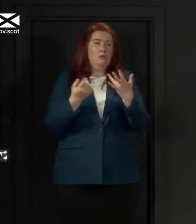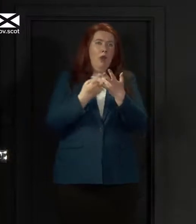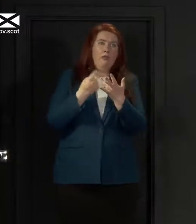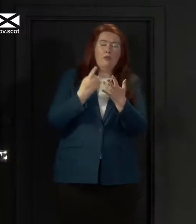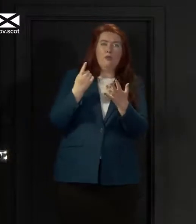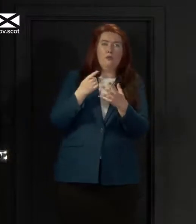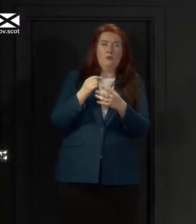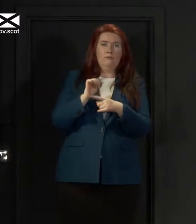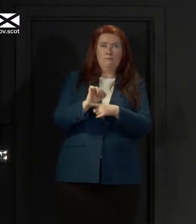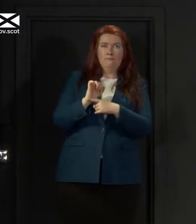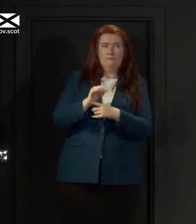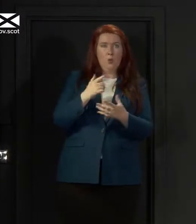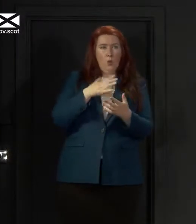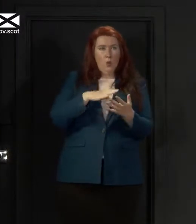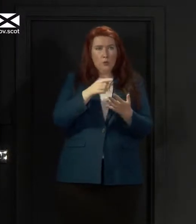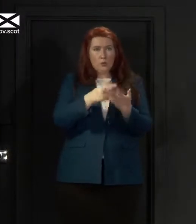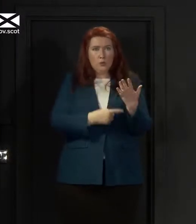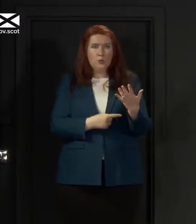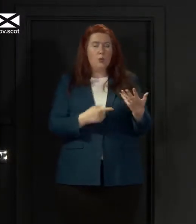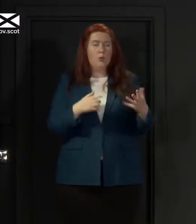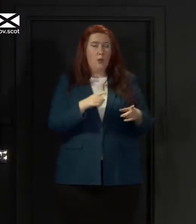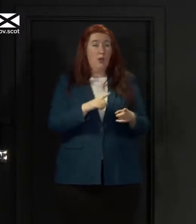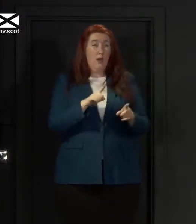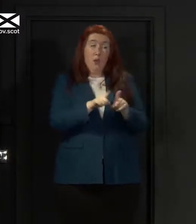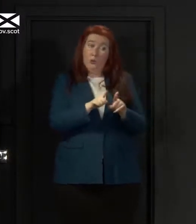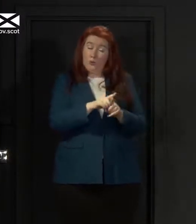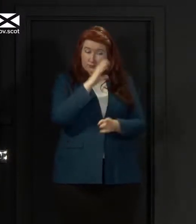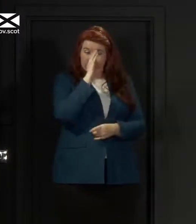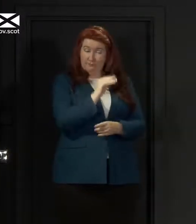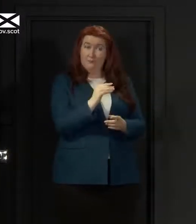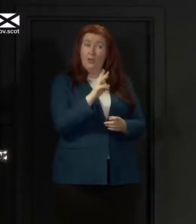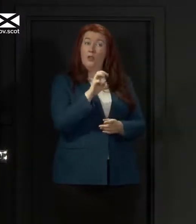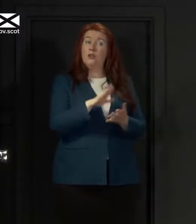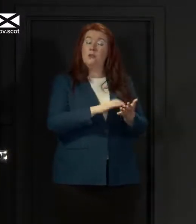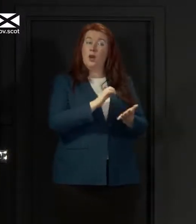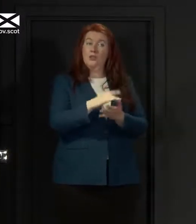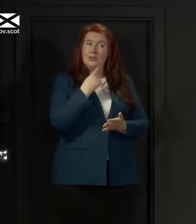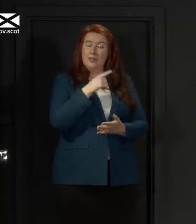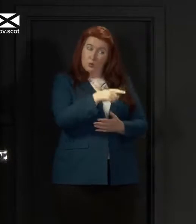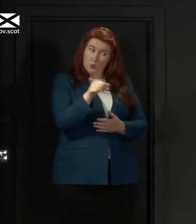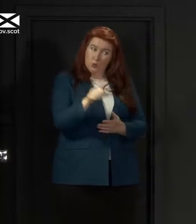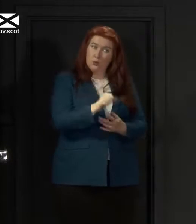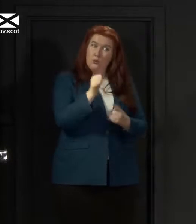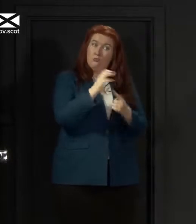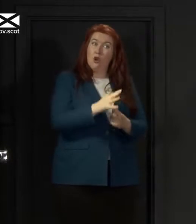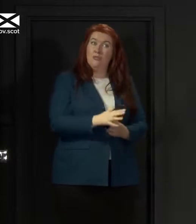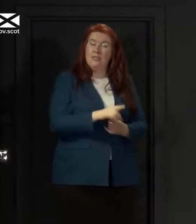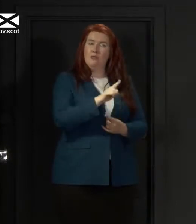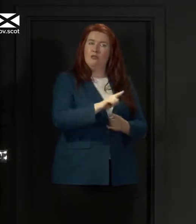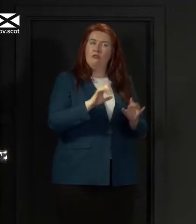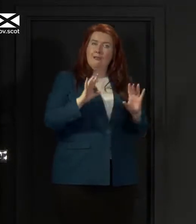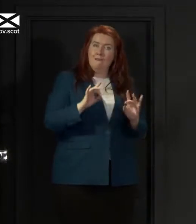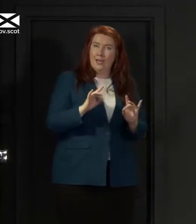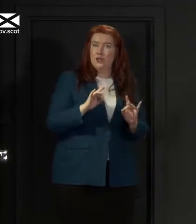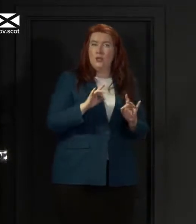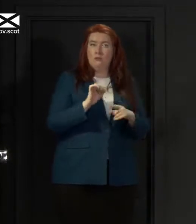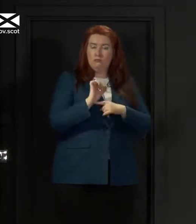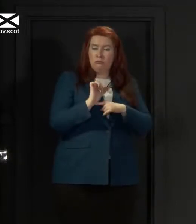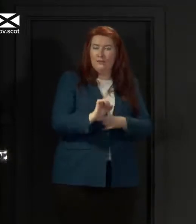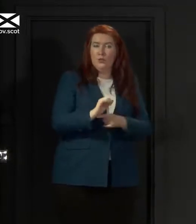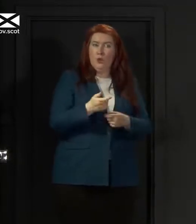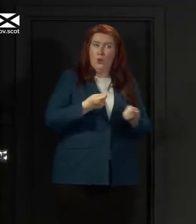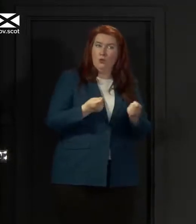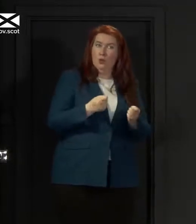restrictions that we want you to put in place and you need to prioritise your infection prevention and control